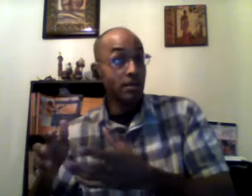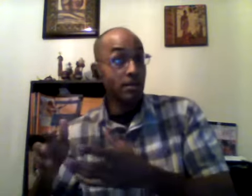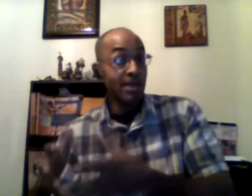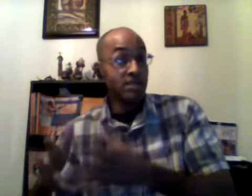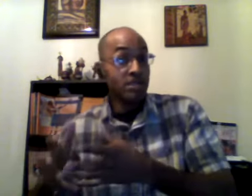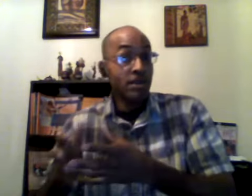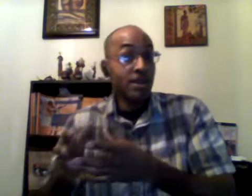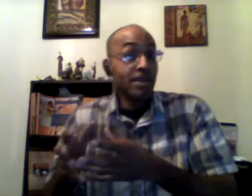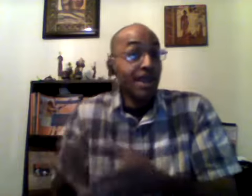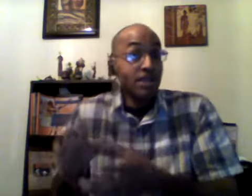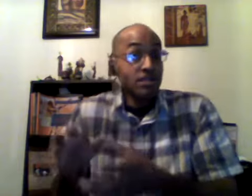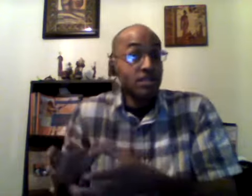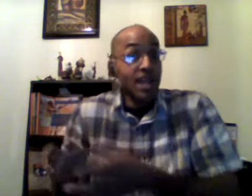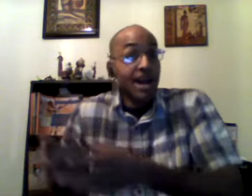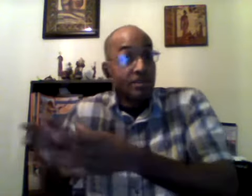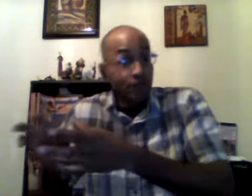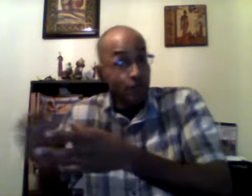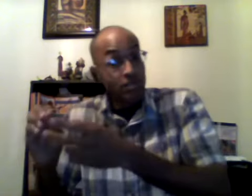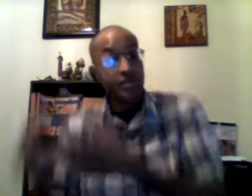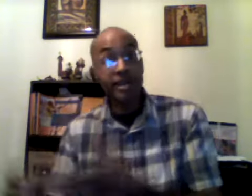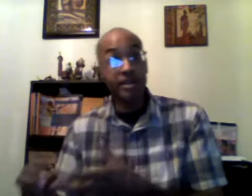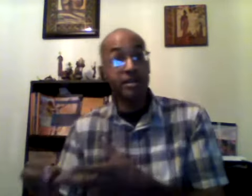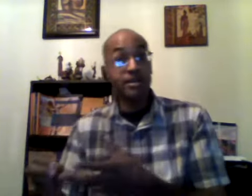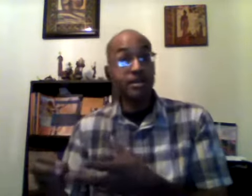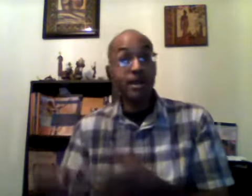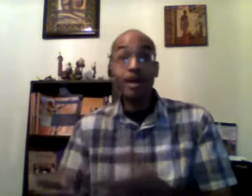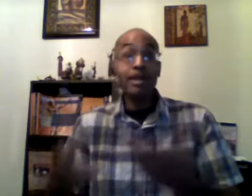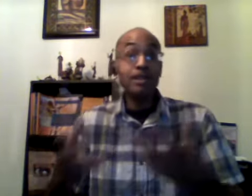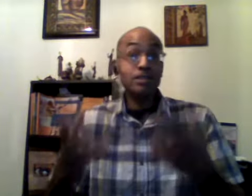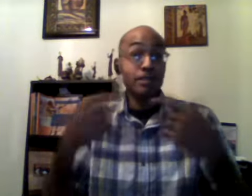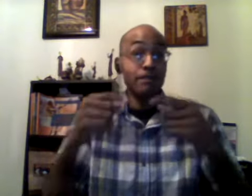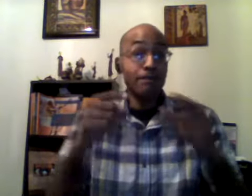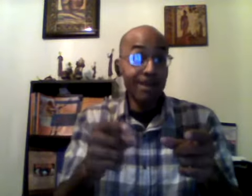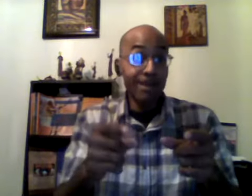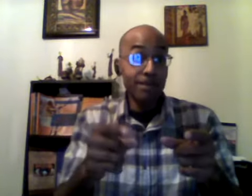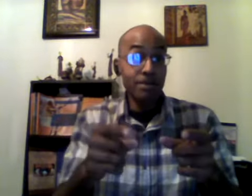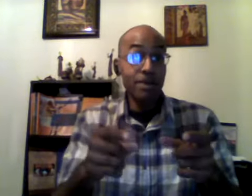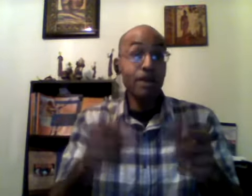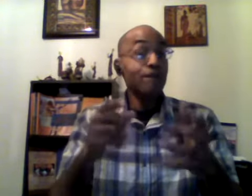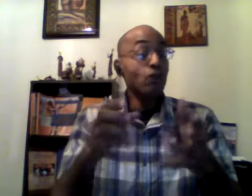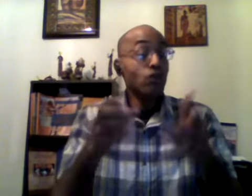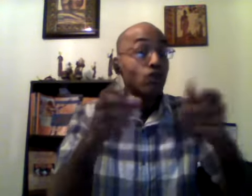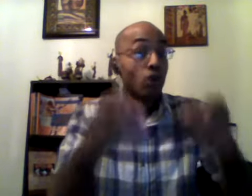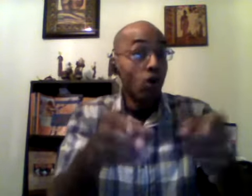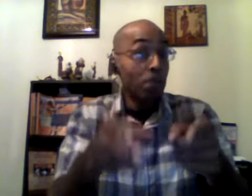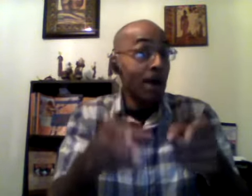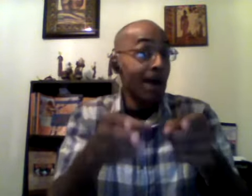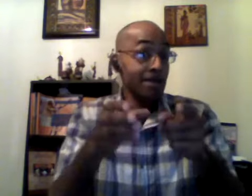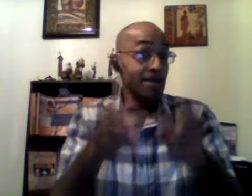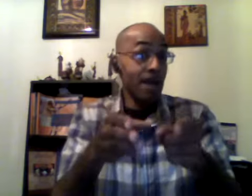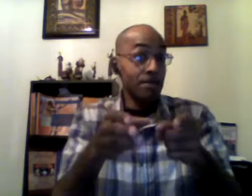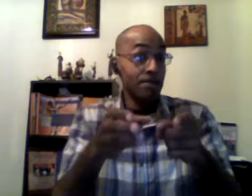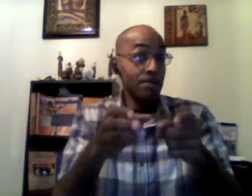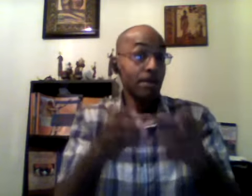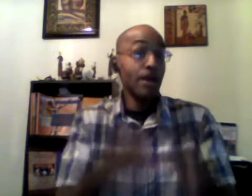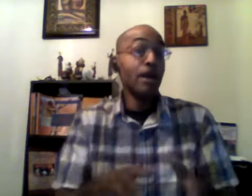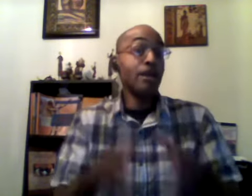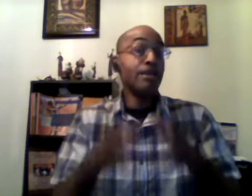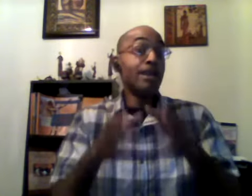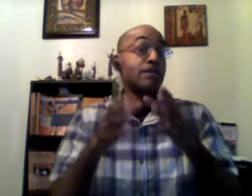enter an exercise routine that's developed for your body type and that's